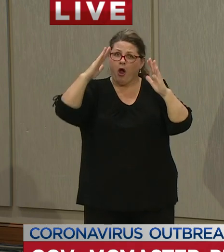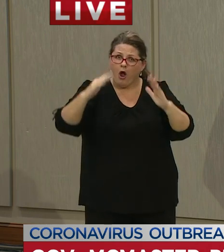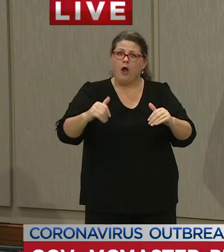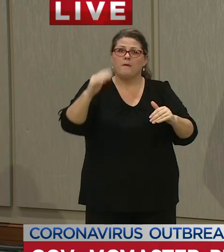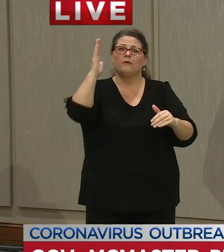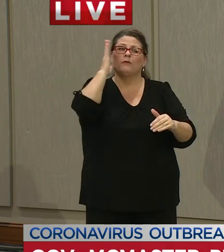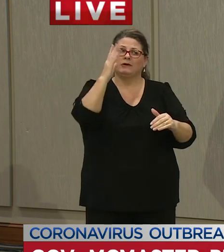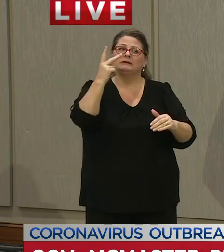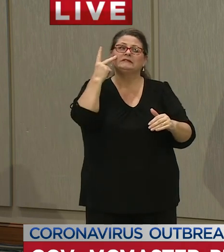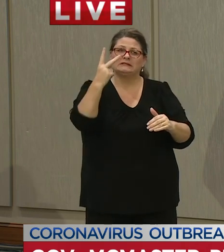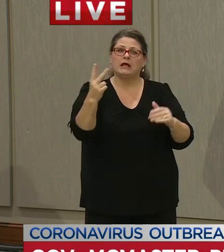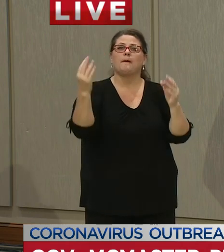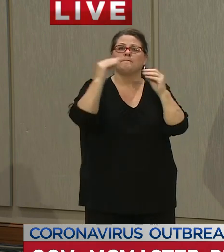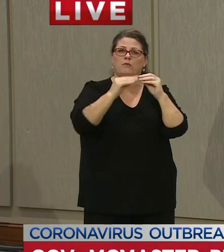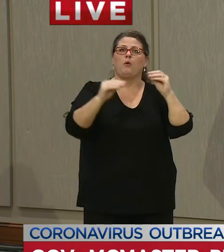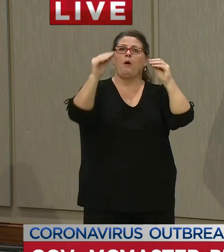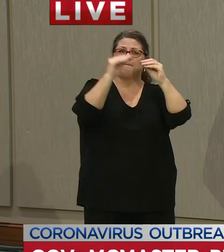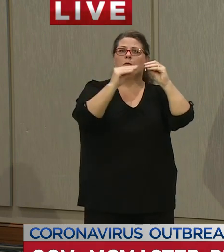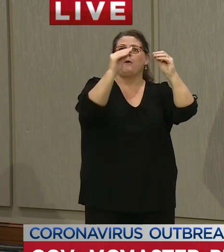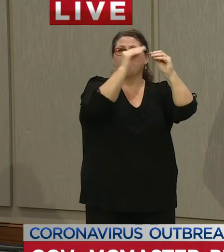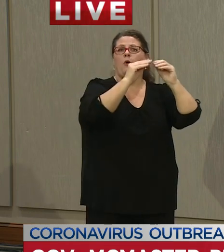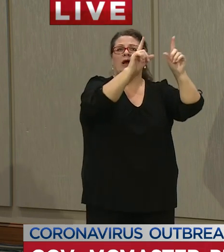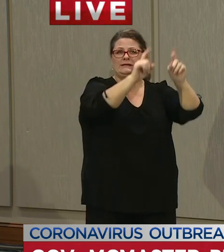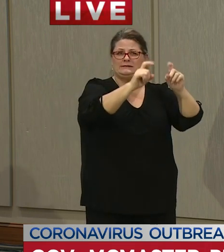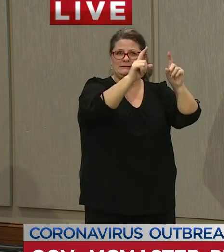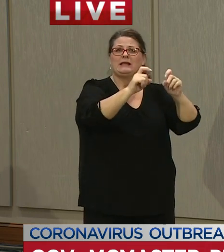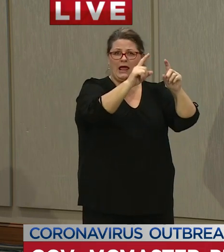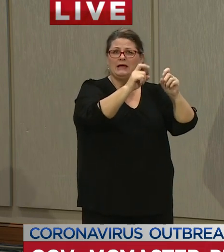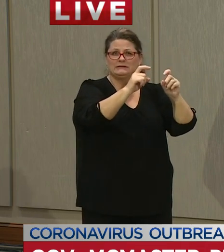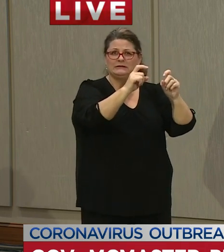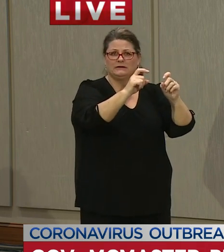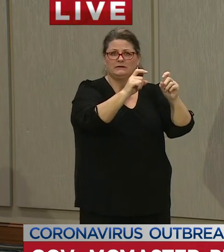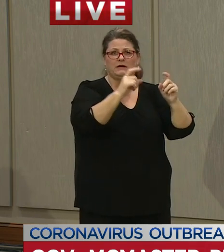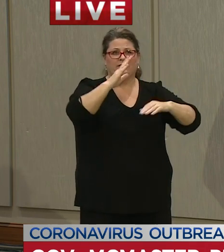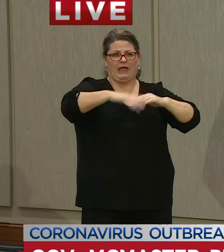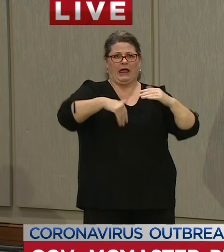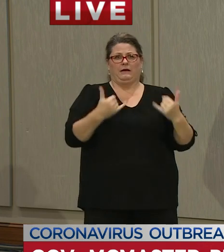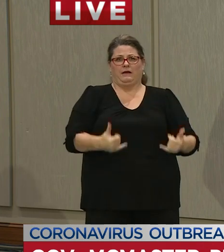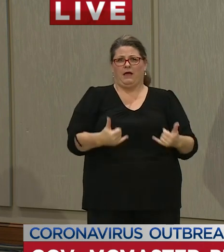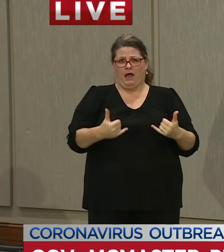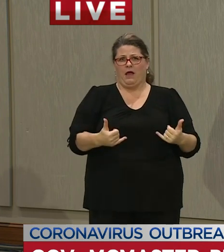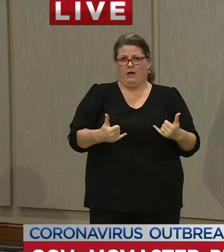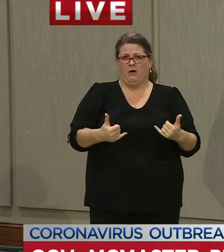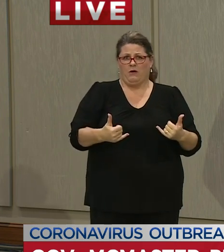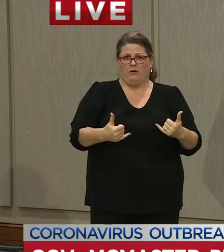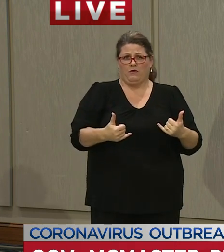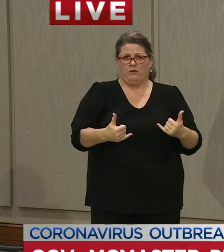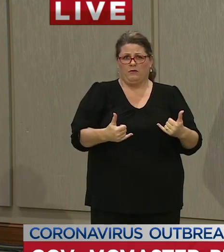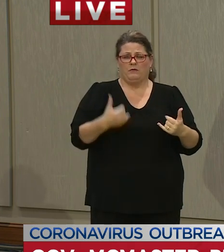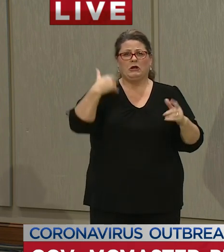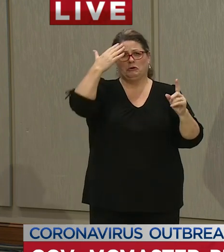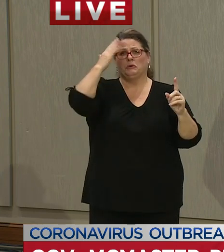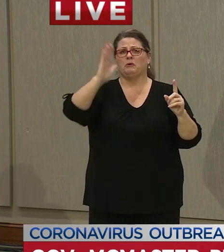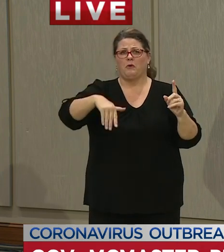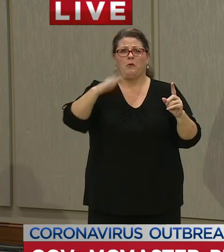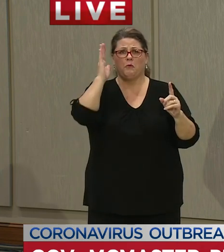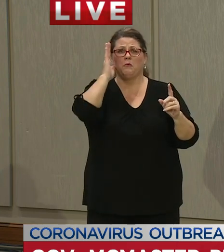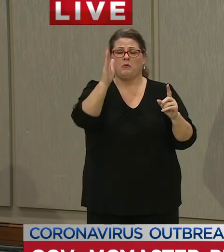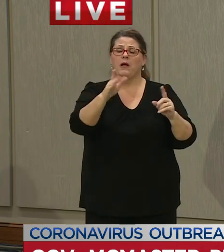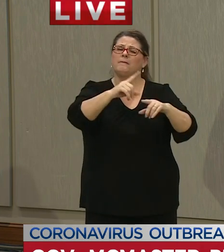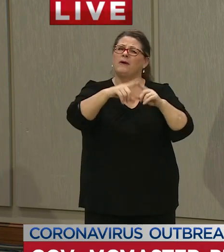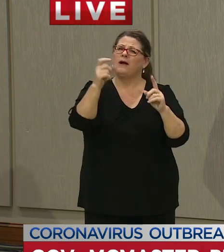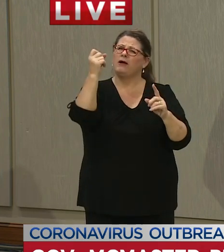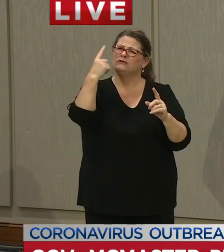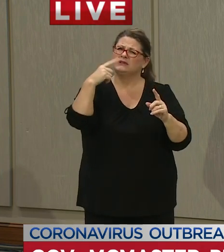tests we're doing many times more testing than we're doing now but this is this is a a large